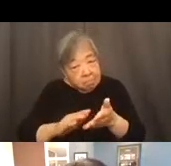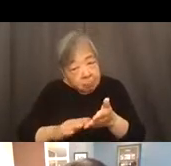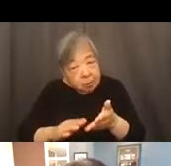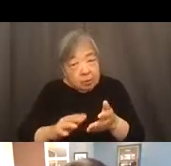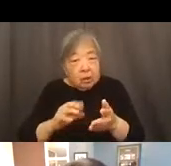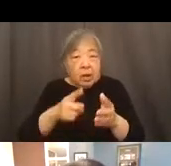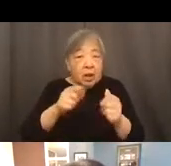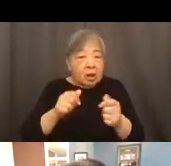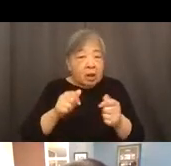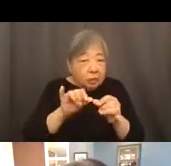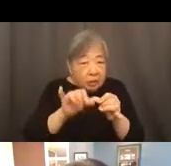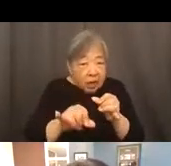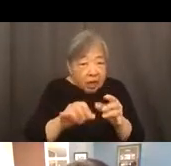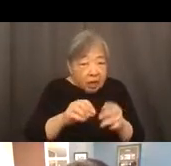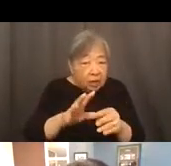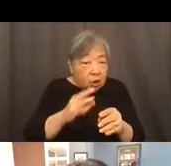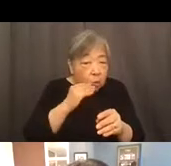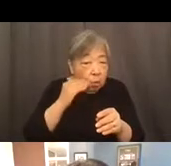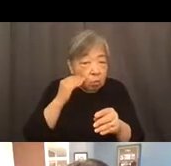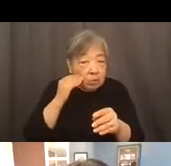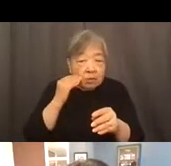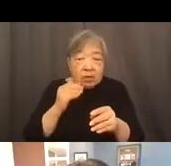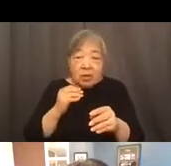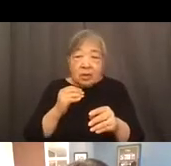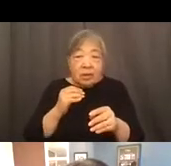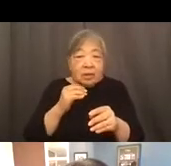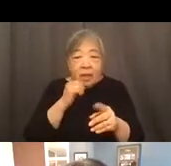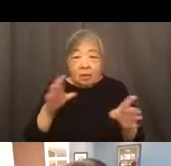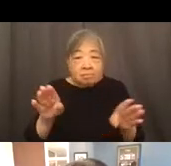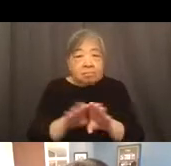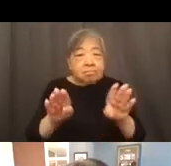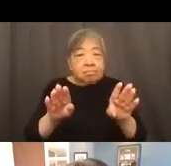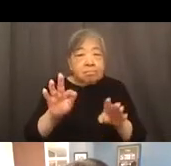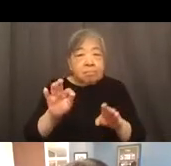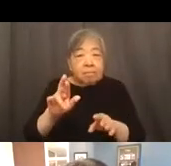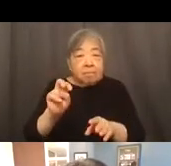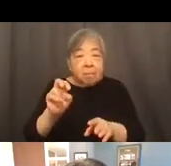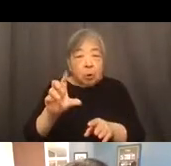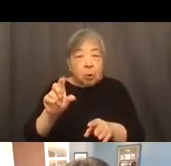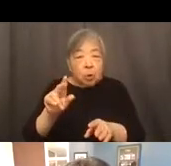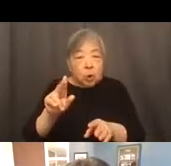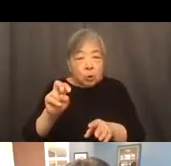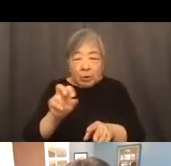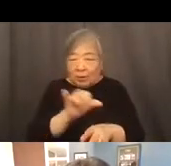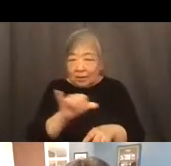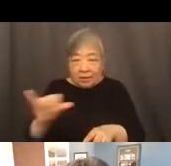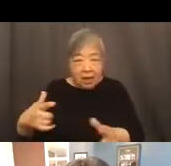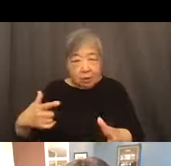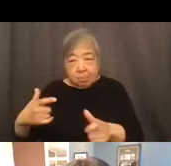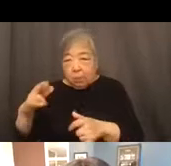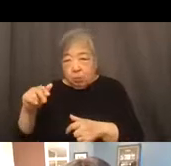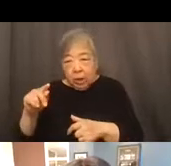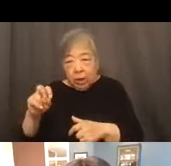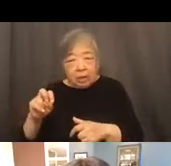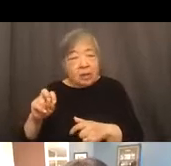to stay in their homes and not be subject to foreclosure, you know, at basically the same rate. So everybody has equal